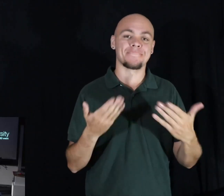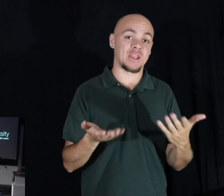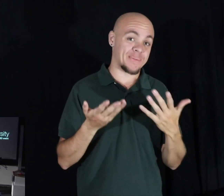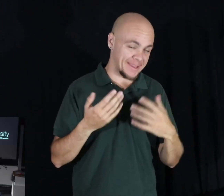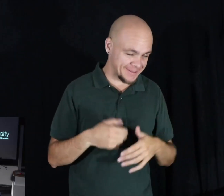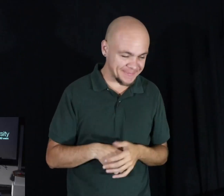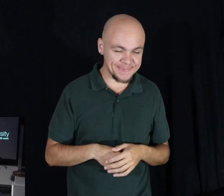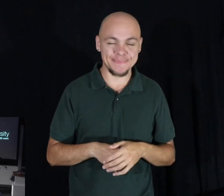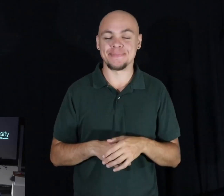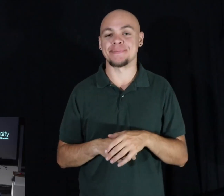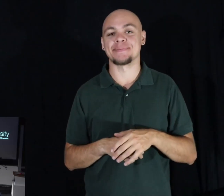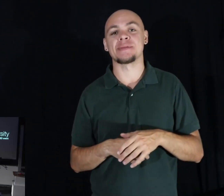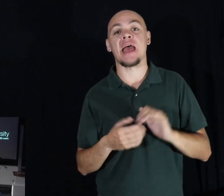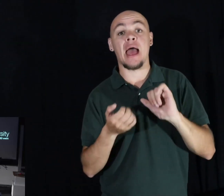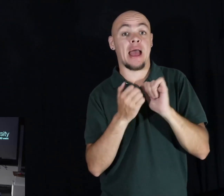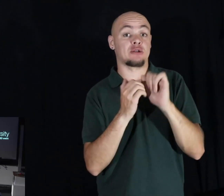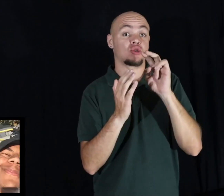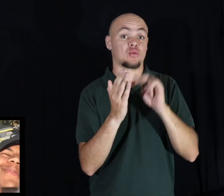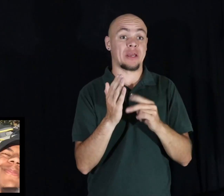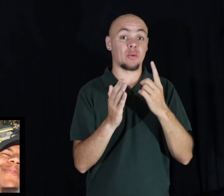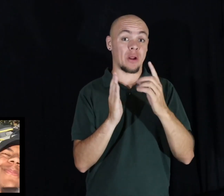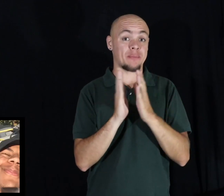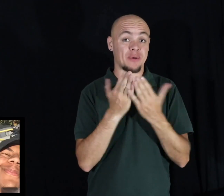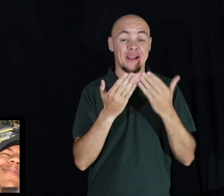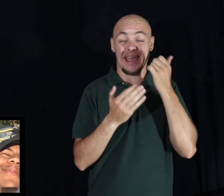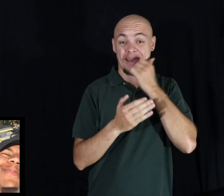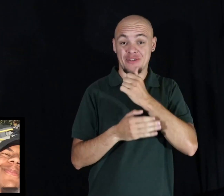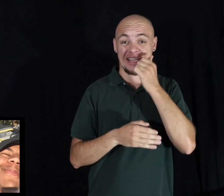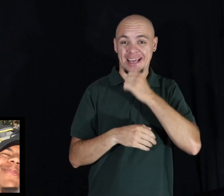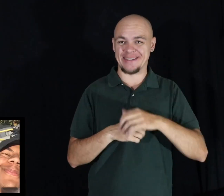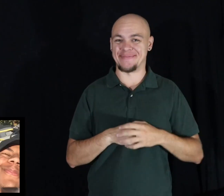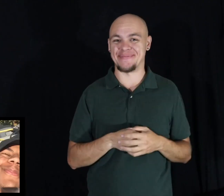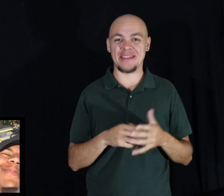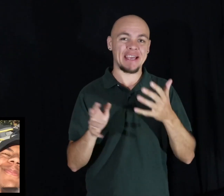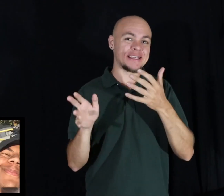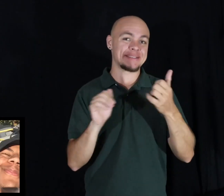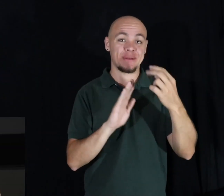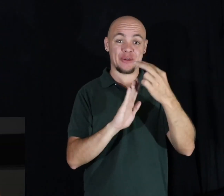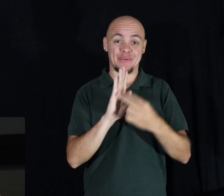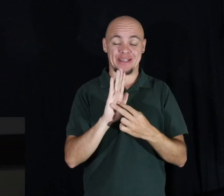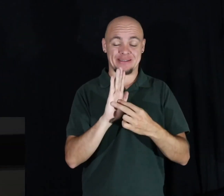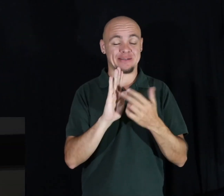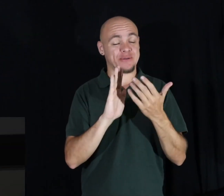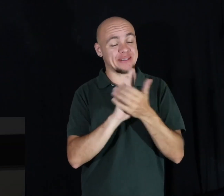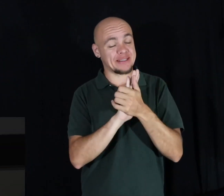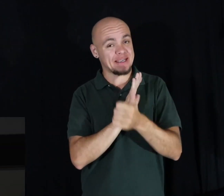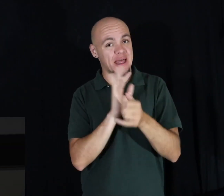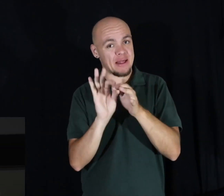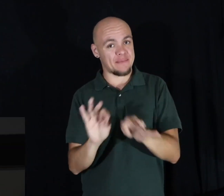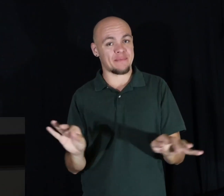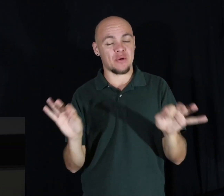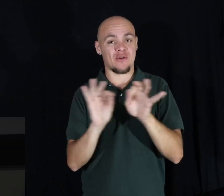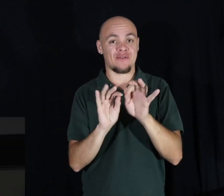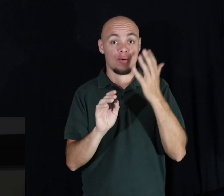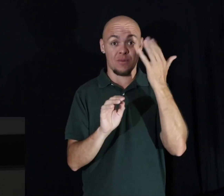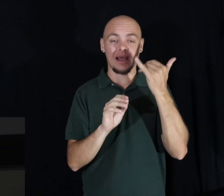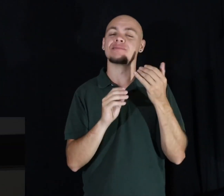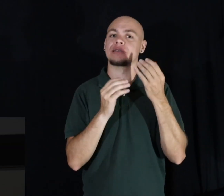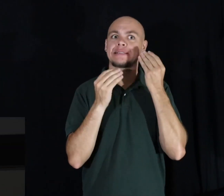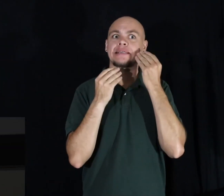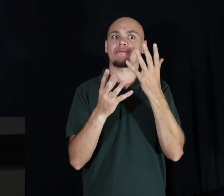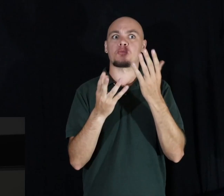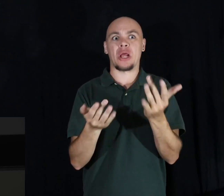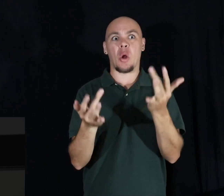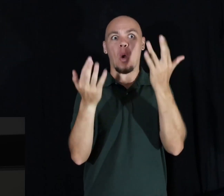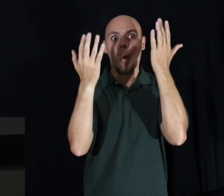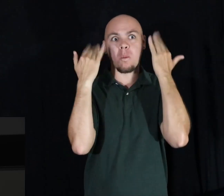it, how to read a book a day. Speed reading is an important skill in today's information overload society.